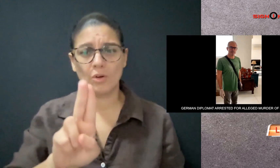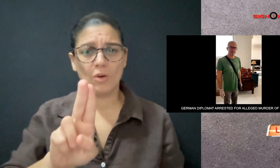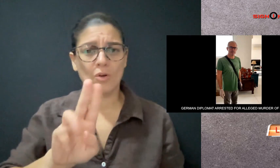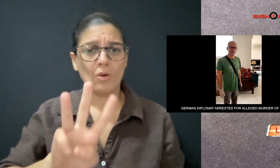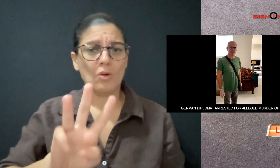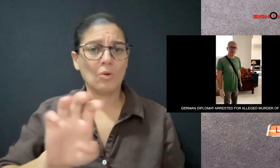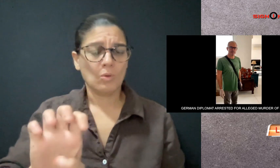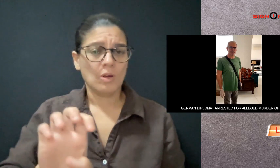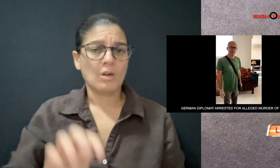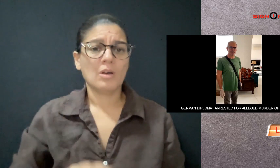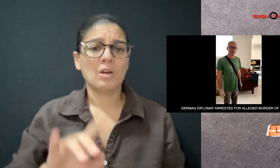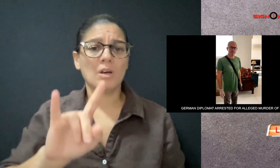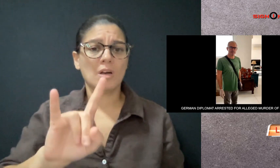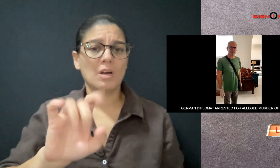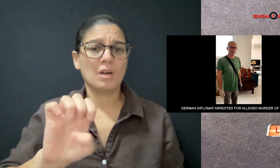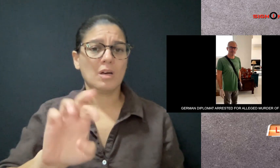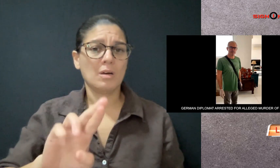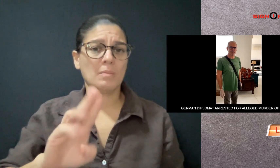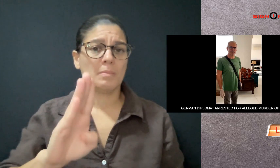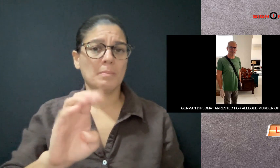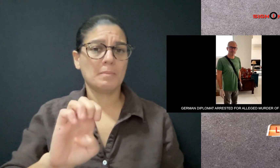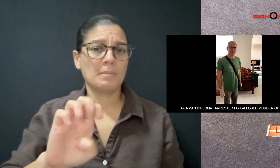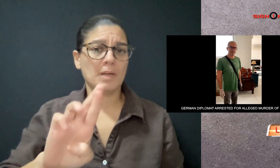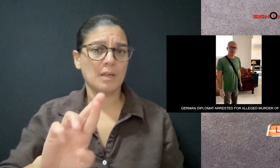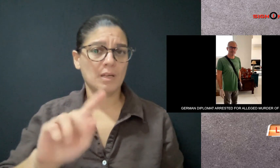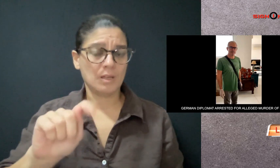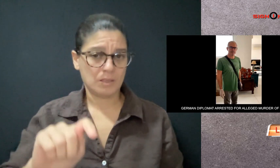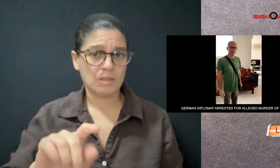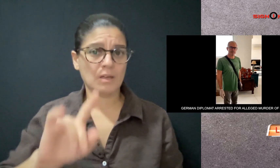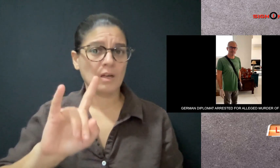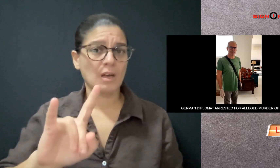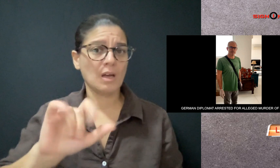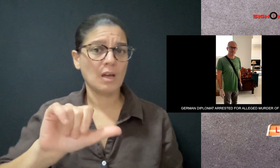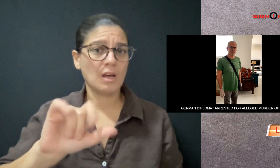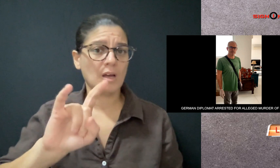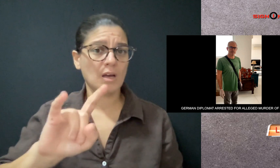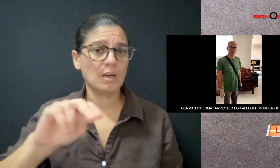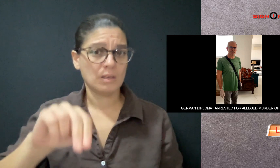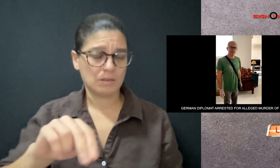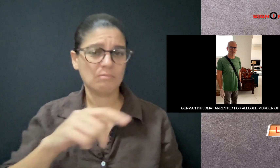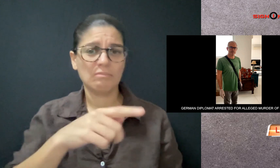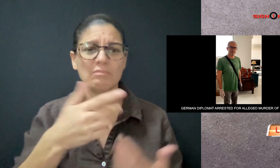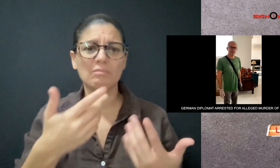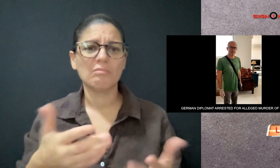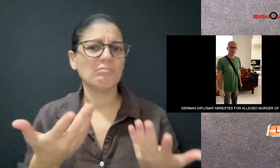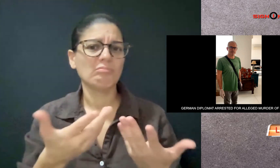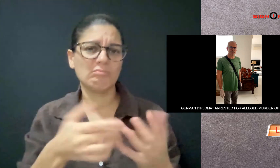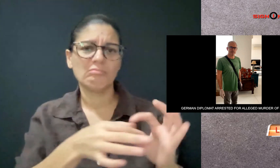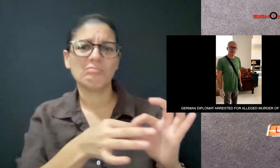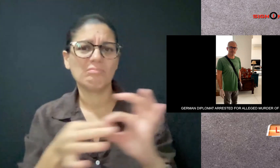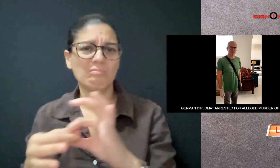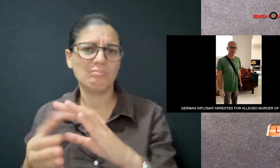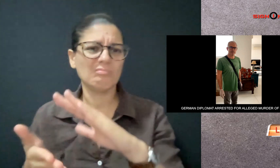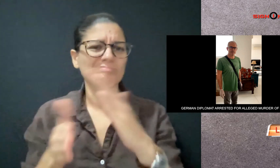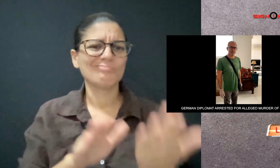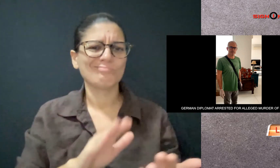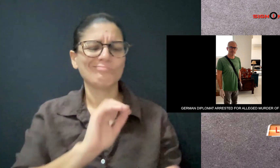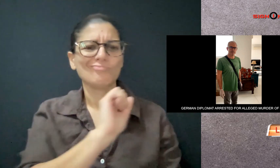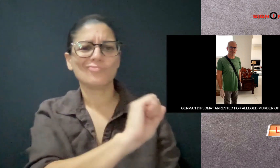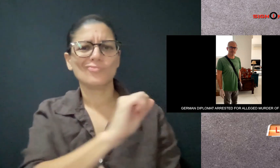A Brazilian judge has ordered German diplomat, Uwe Erber-Hahn, to be held in custody